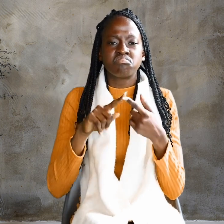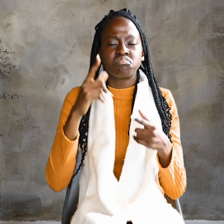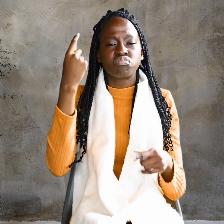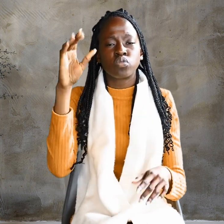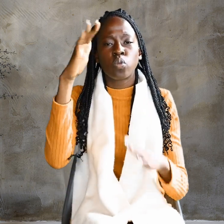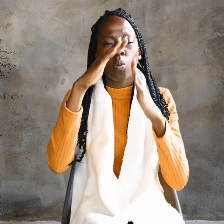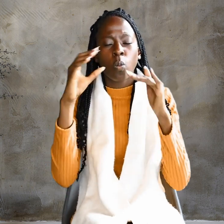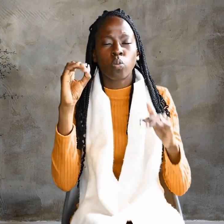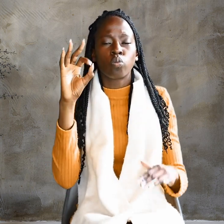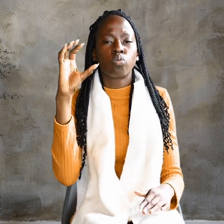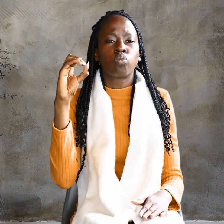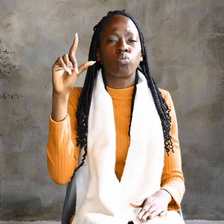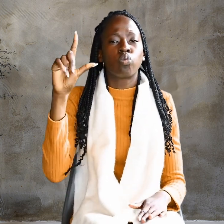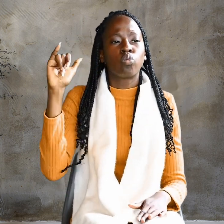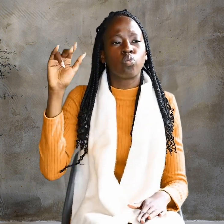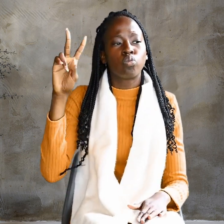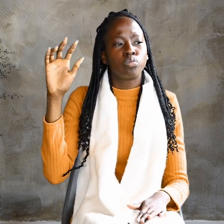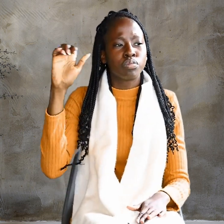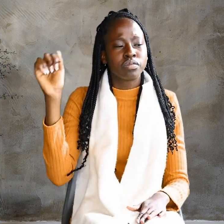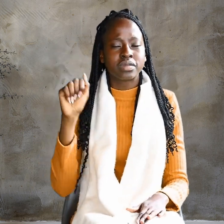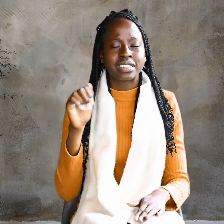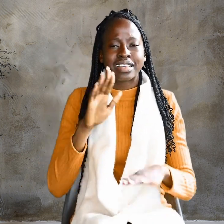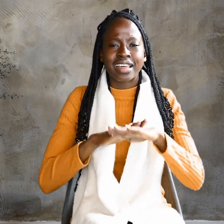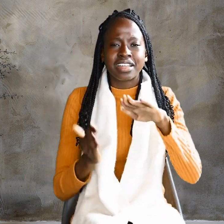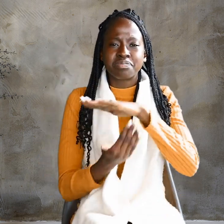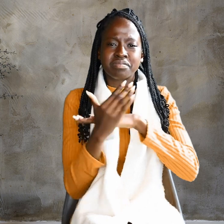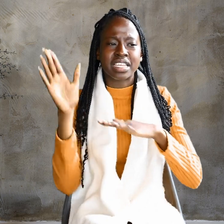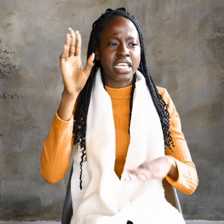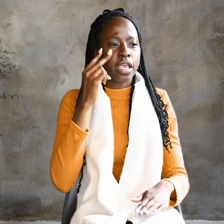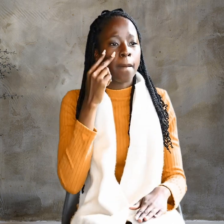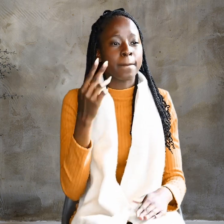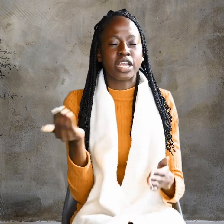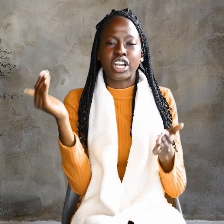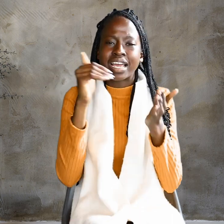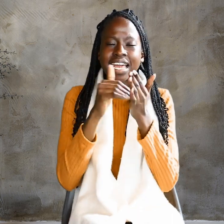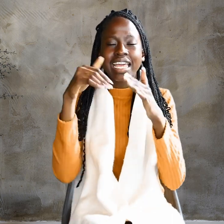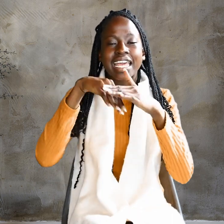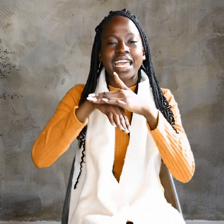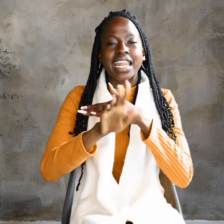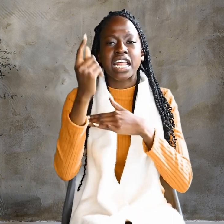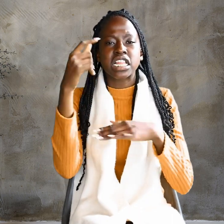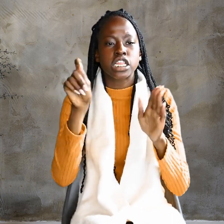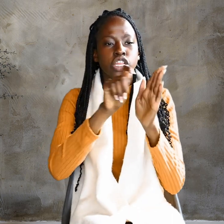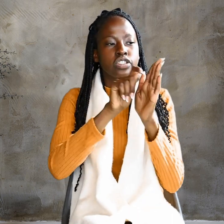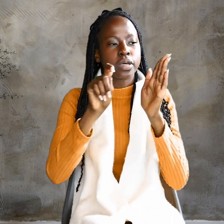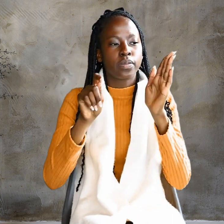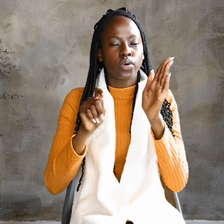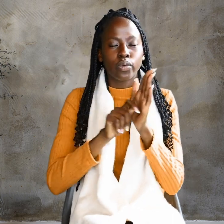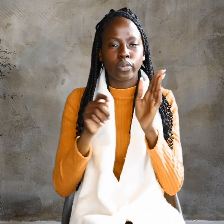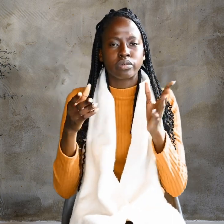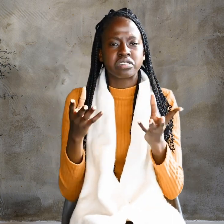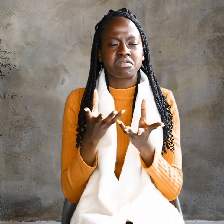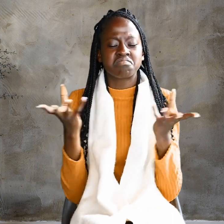Olives. At dawn he appeared again in the temple courts,